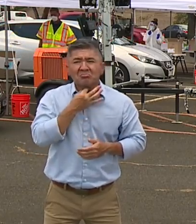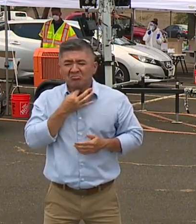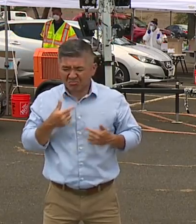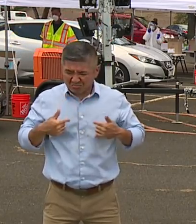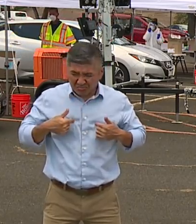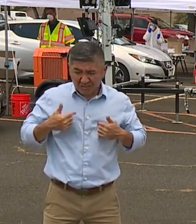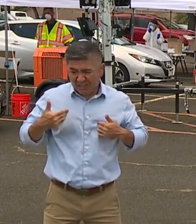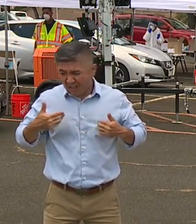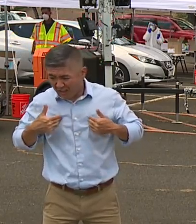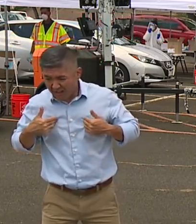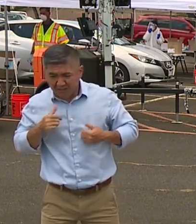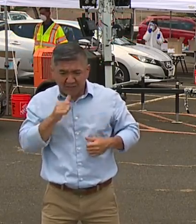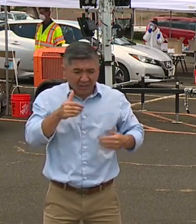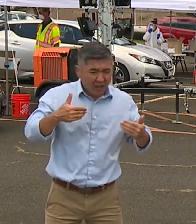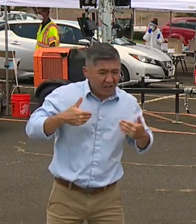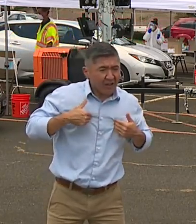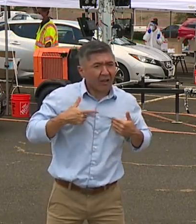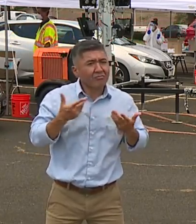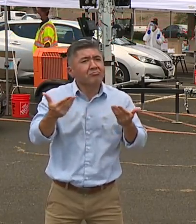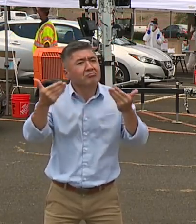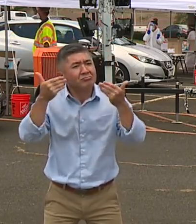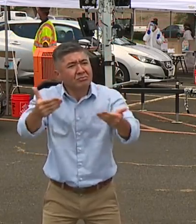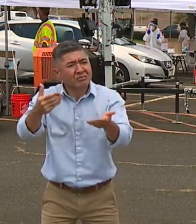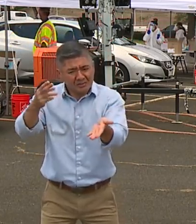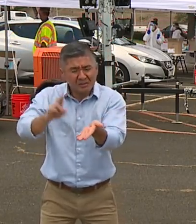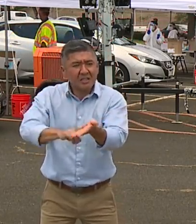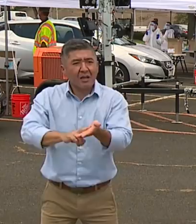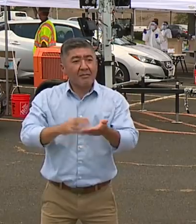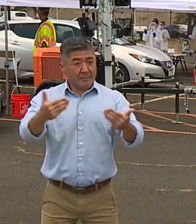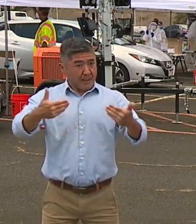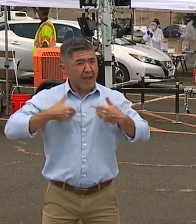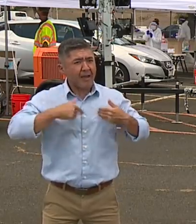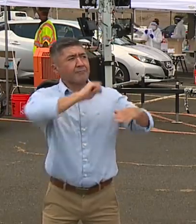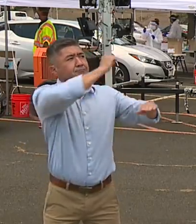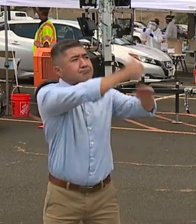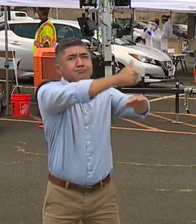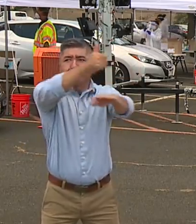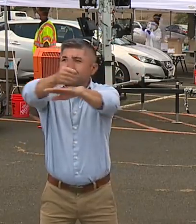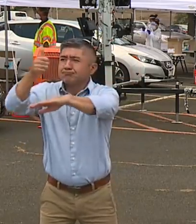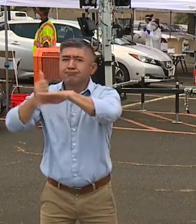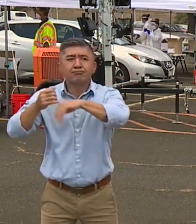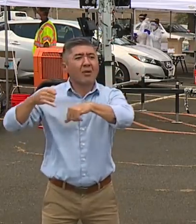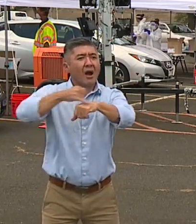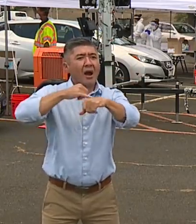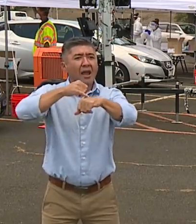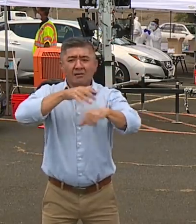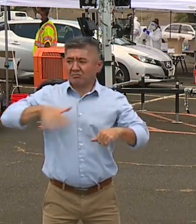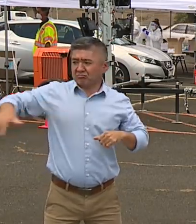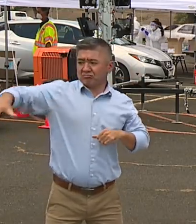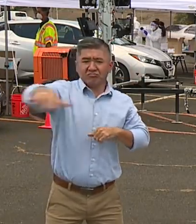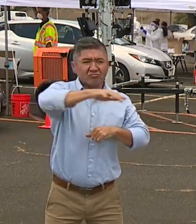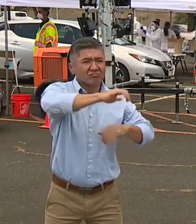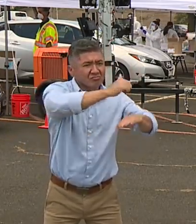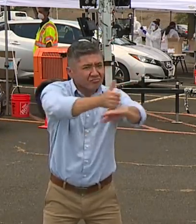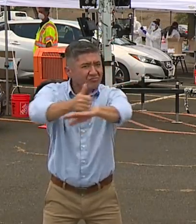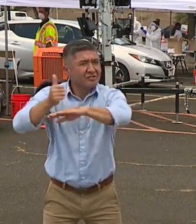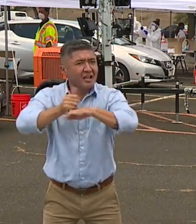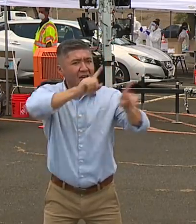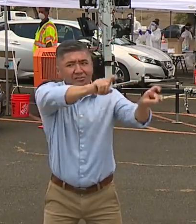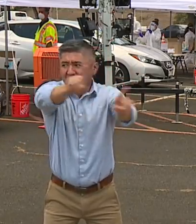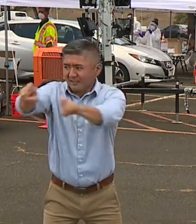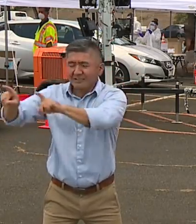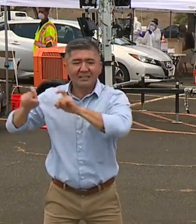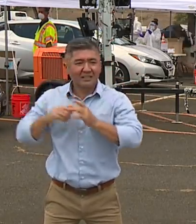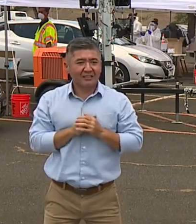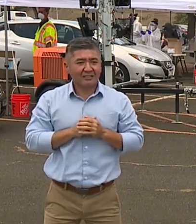then know that we will continue to look at different sites, different places, and make sure we improve throughput. But for today, I